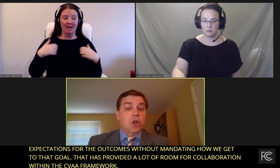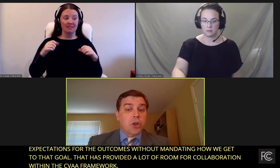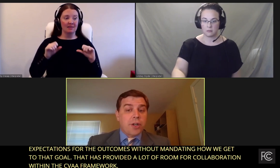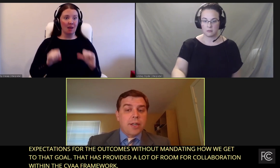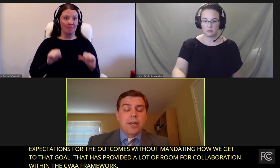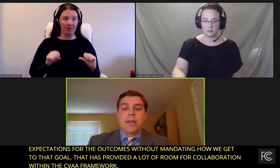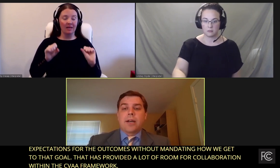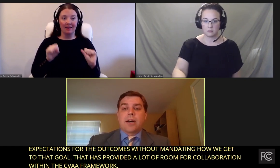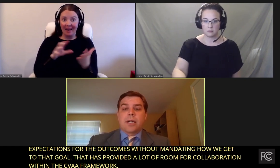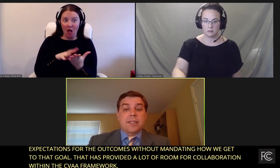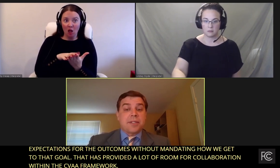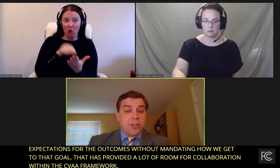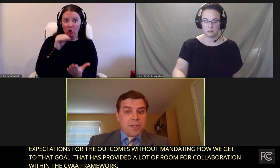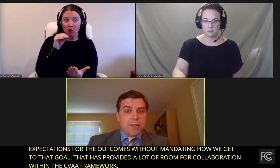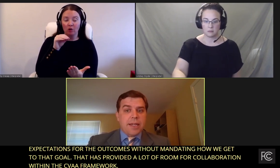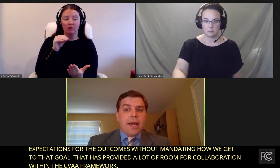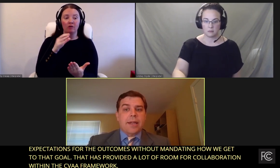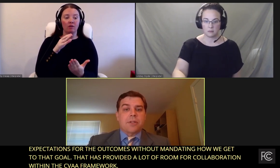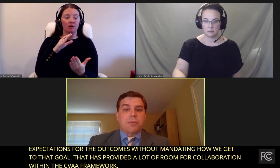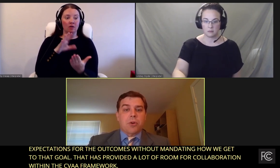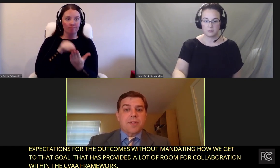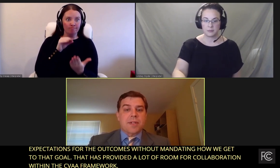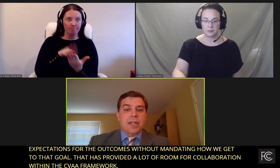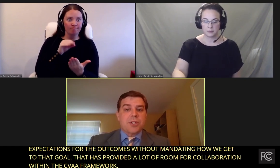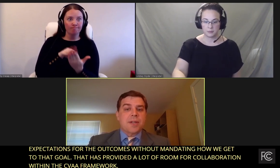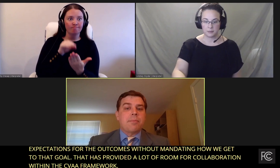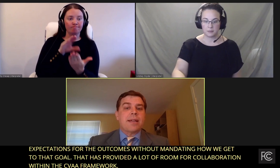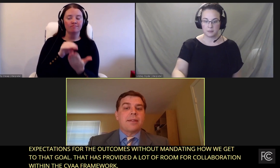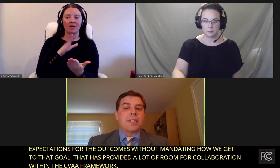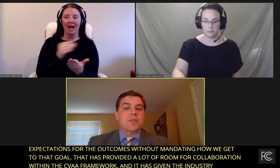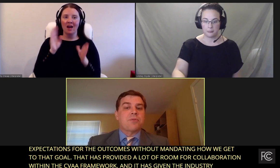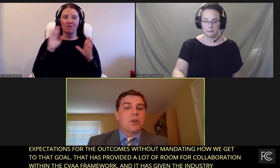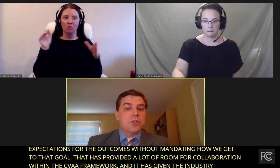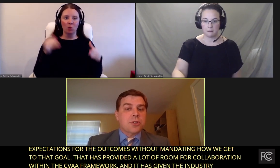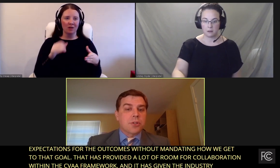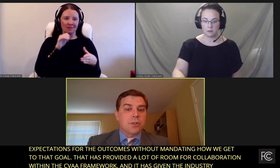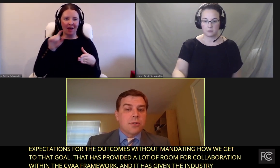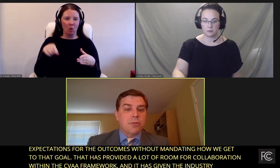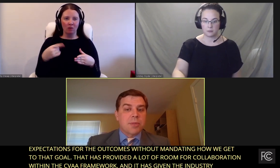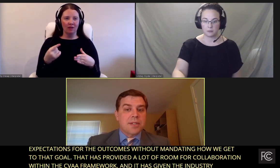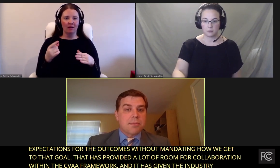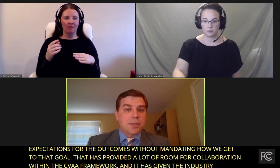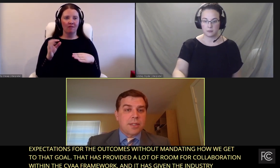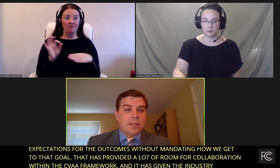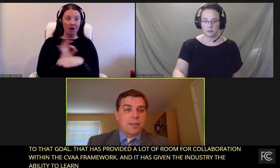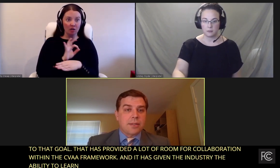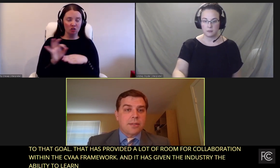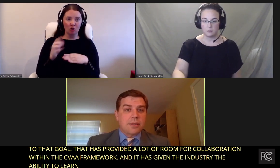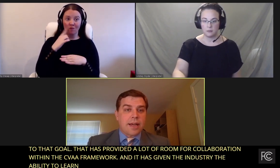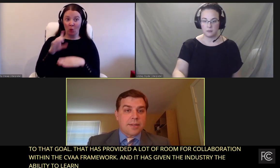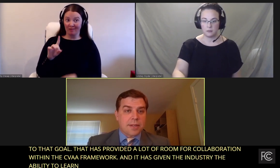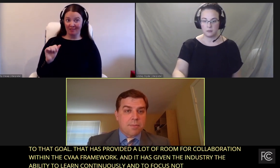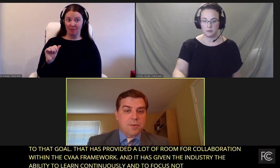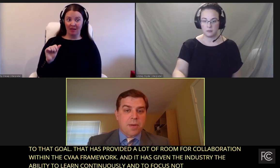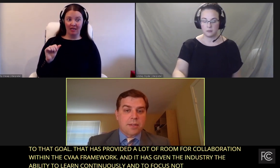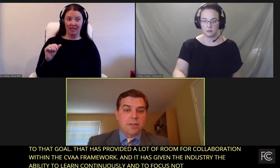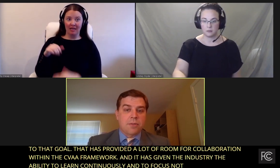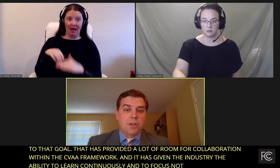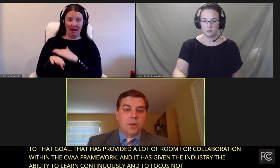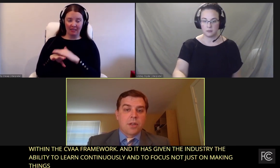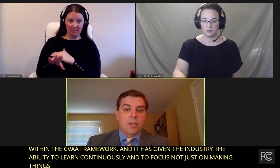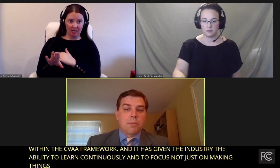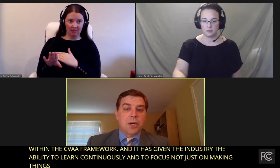to learn continuously and to focus not just on making things functional from a disability access